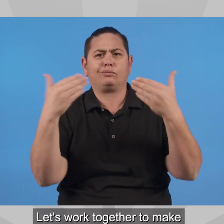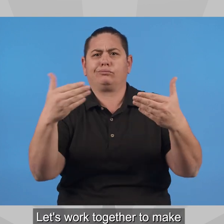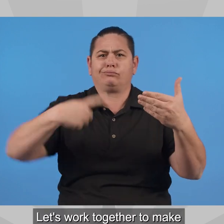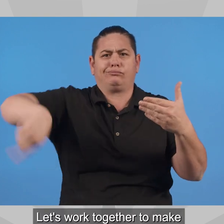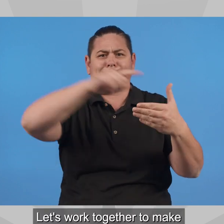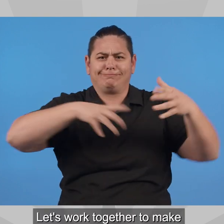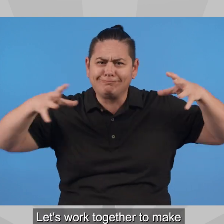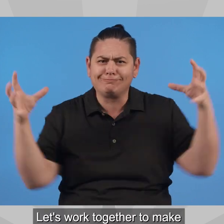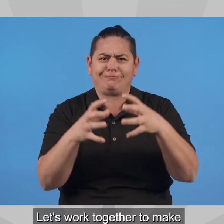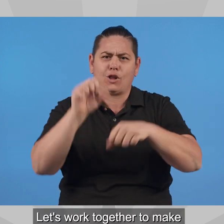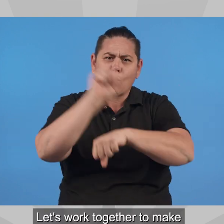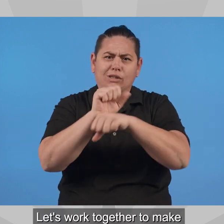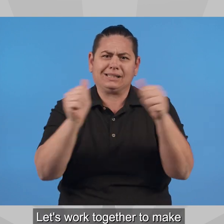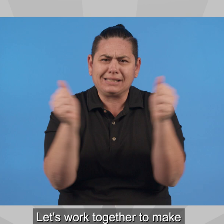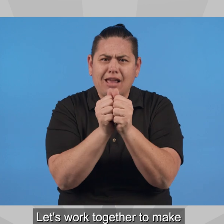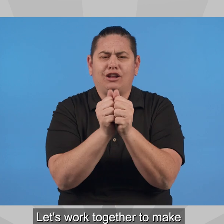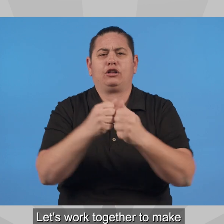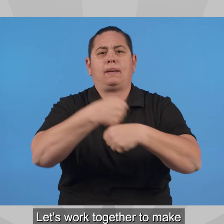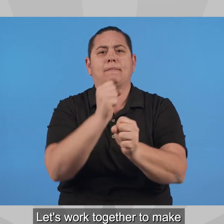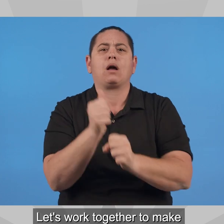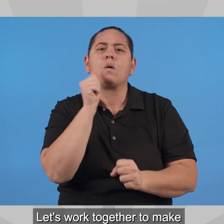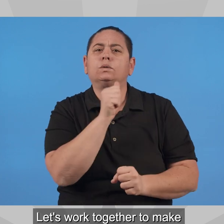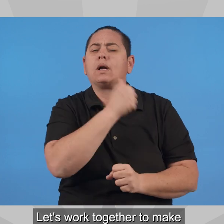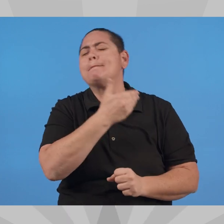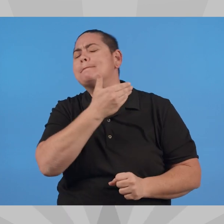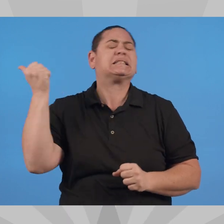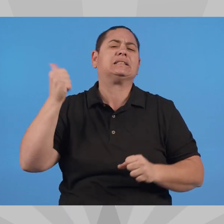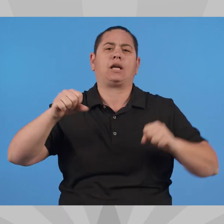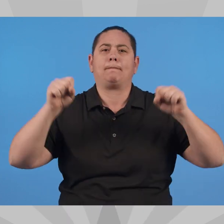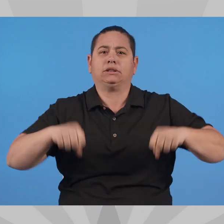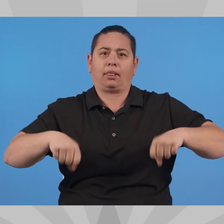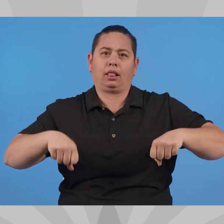Let's work together to make Arizona the best it can be.